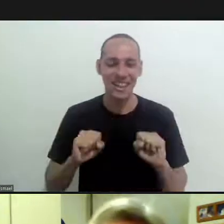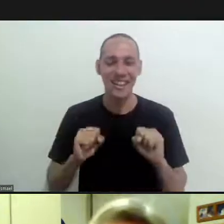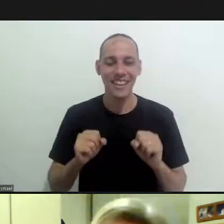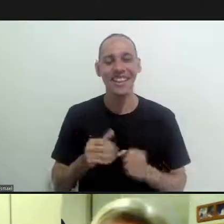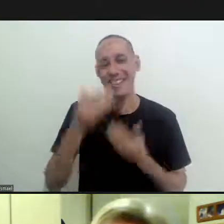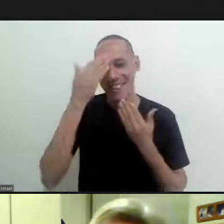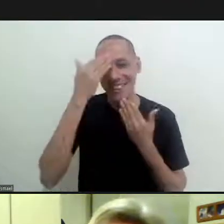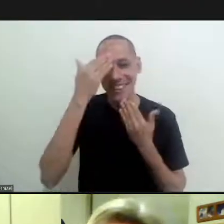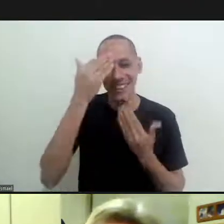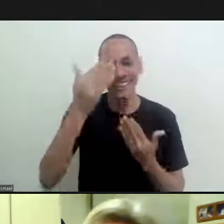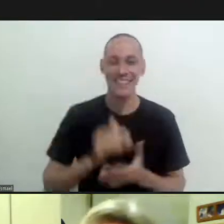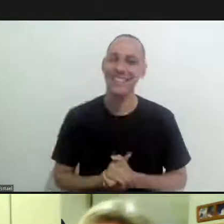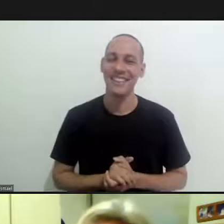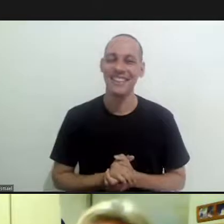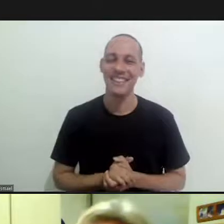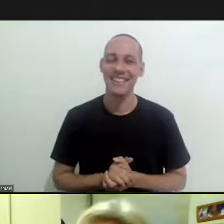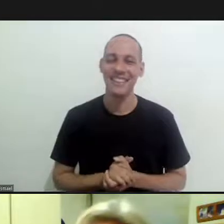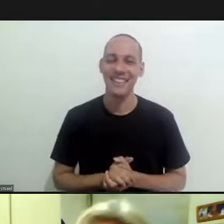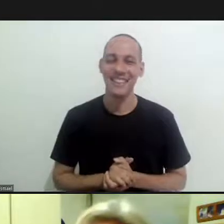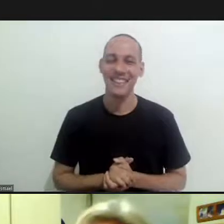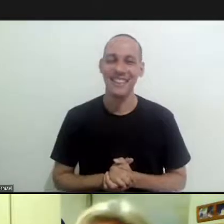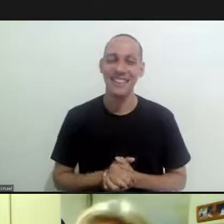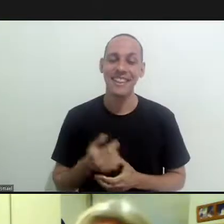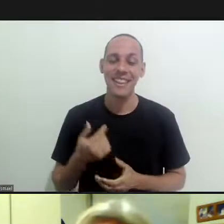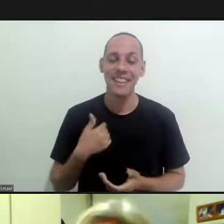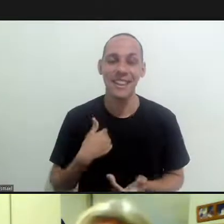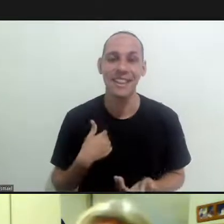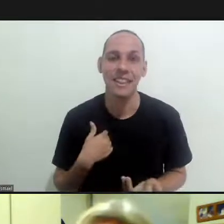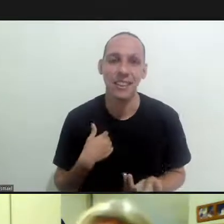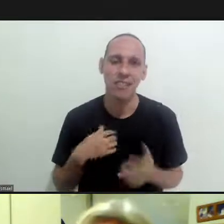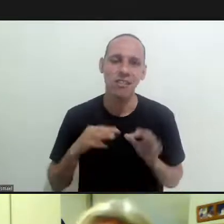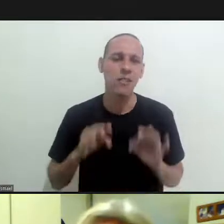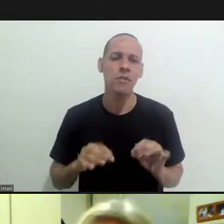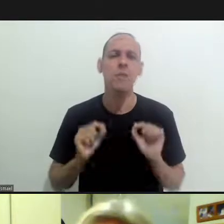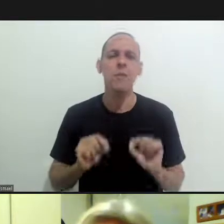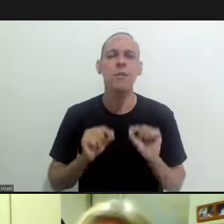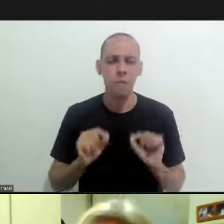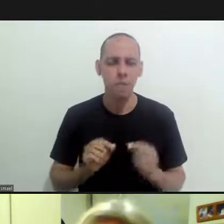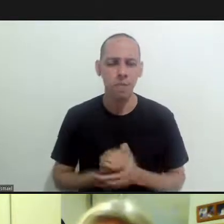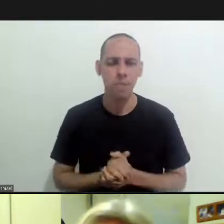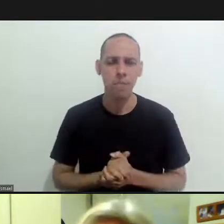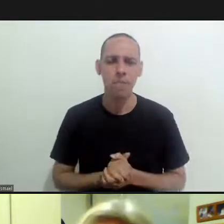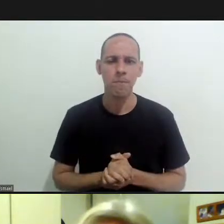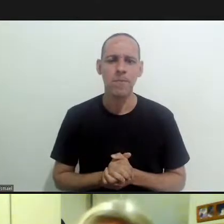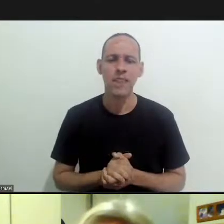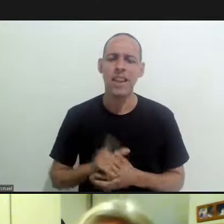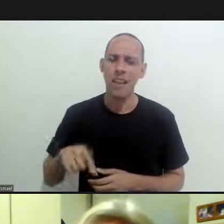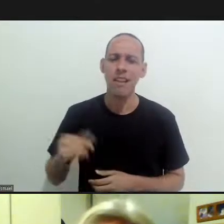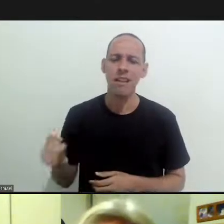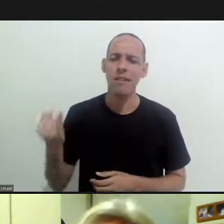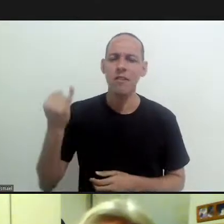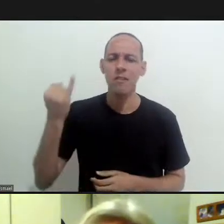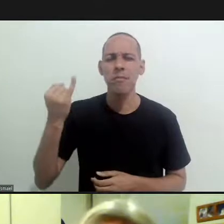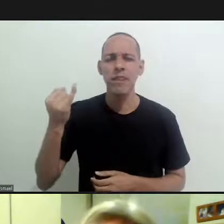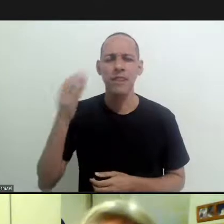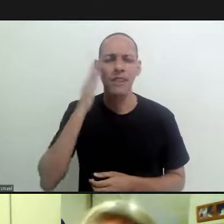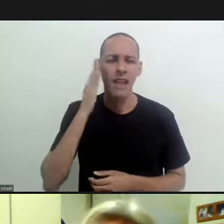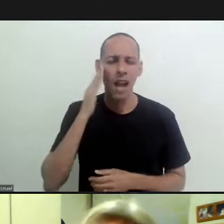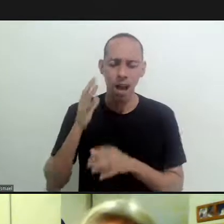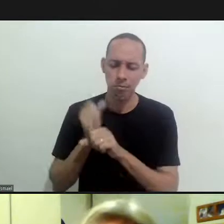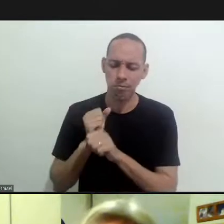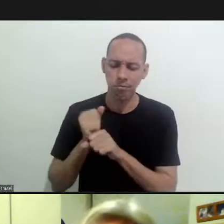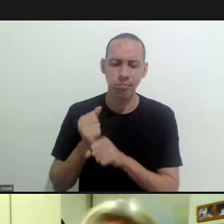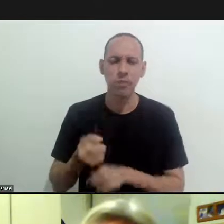please make your comments thank you very much i consider that the reporting of cases is something which is of great